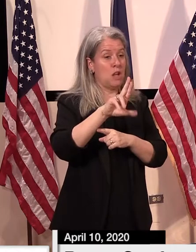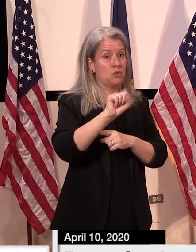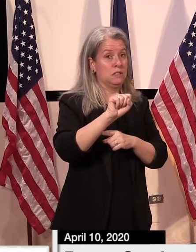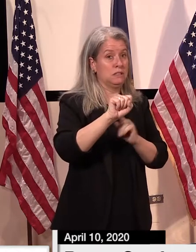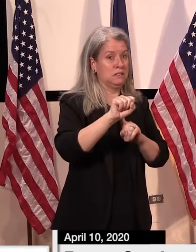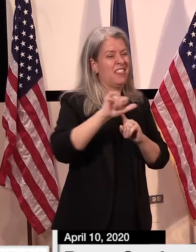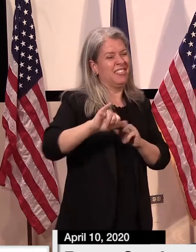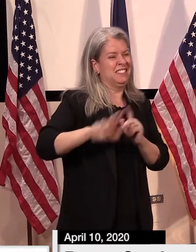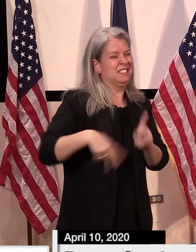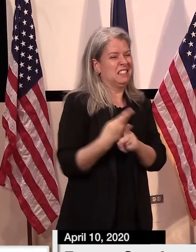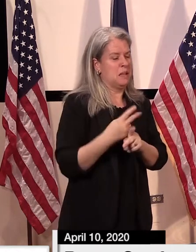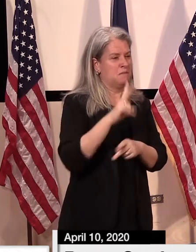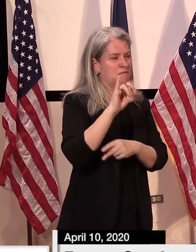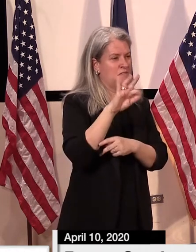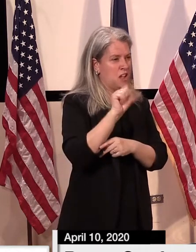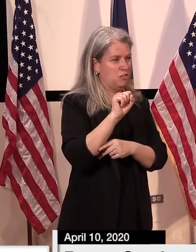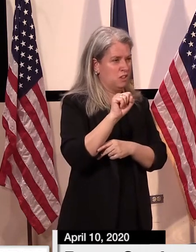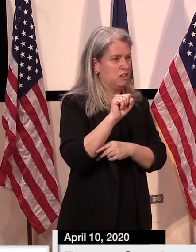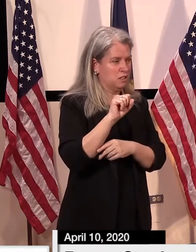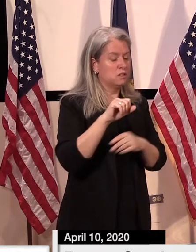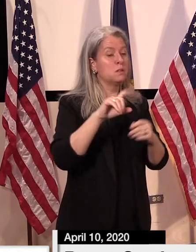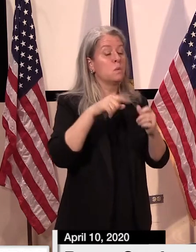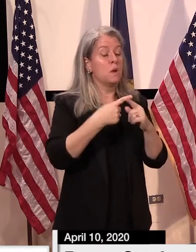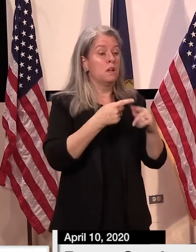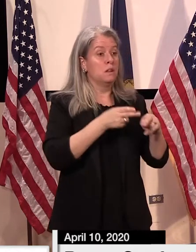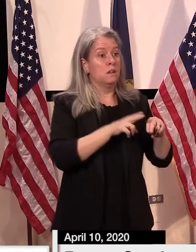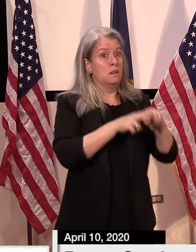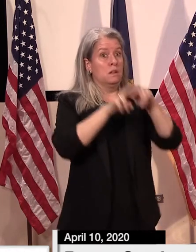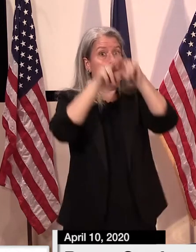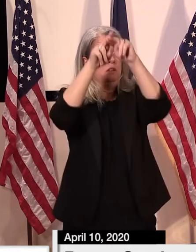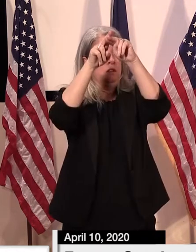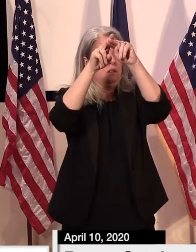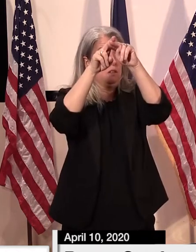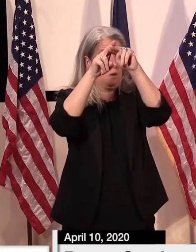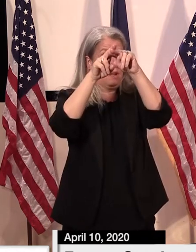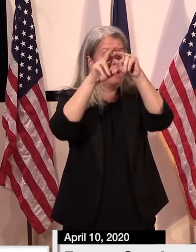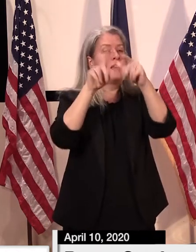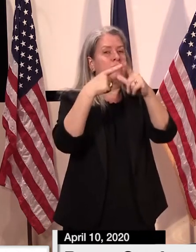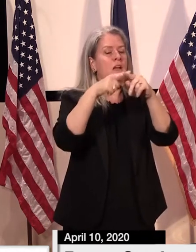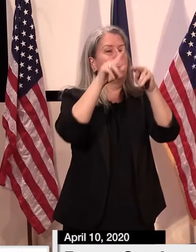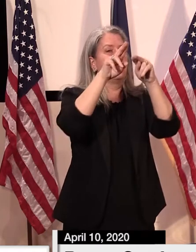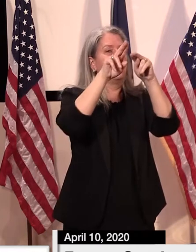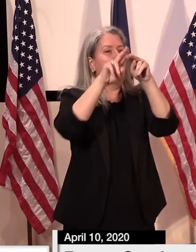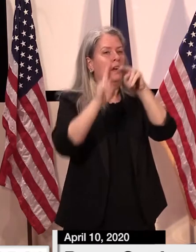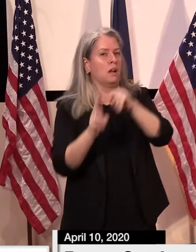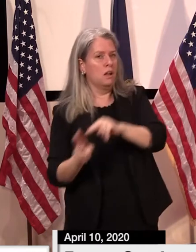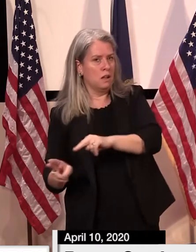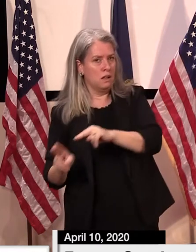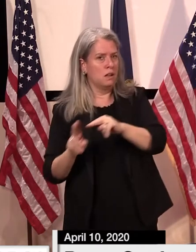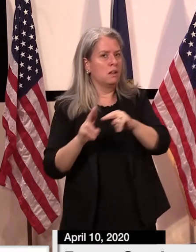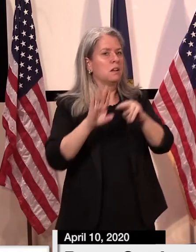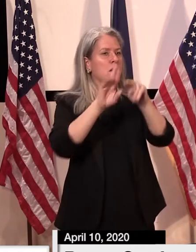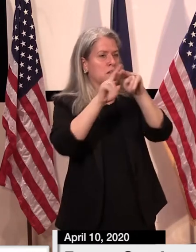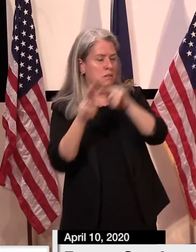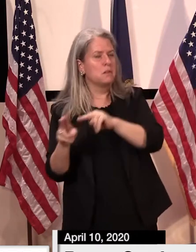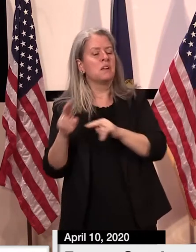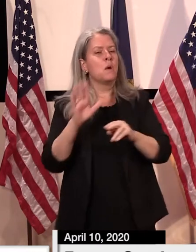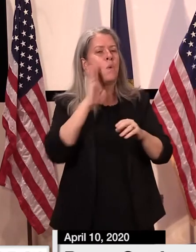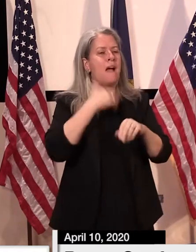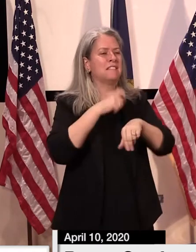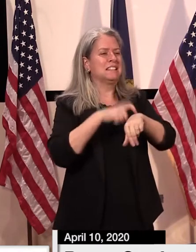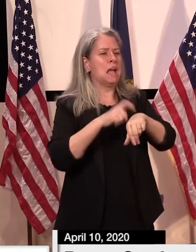once you get down to the deceleration phase, you will be able to enter this era of suppression,